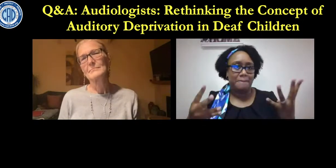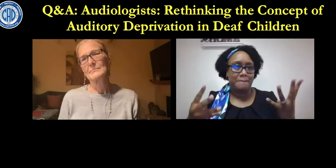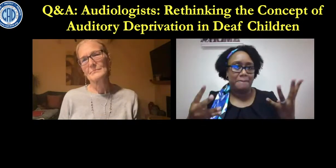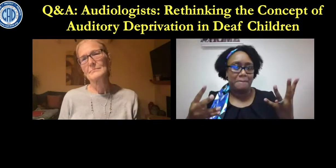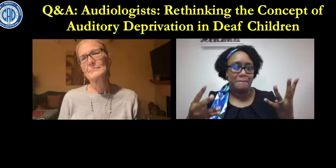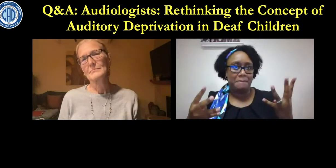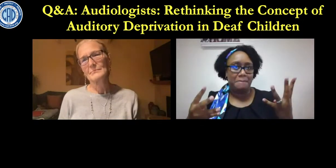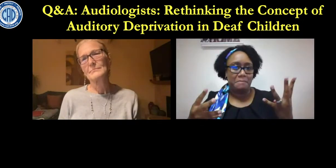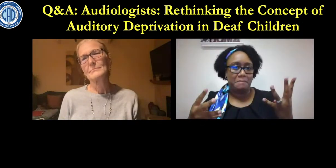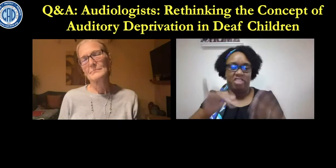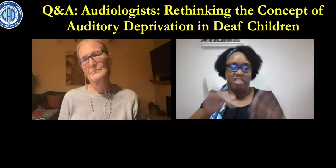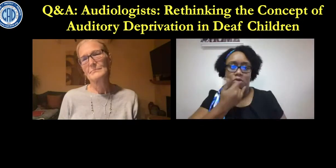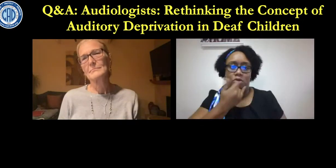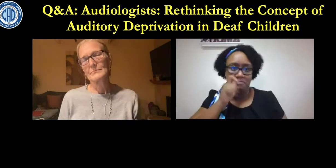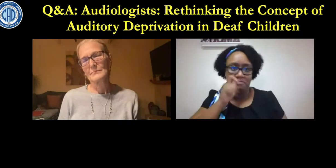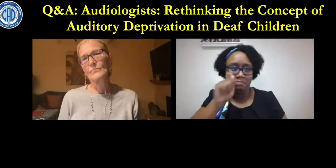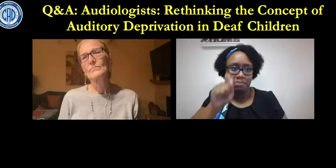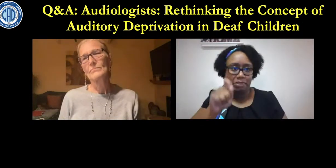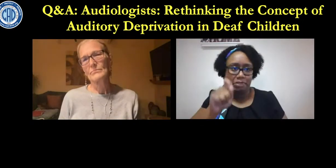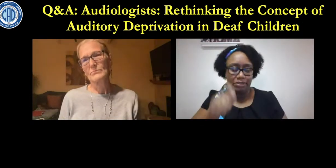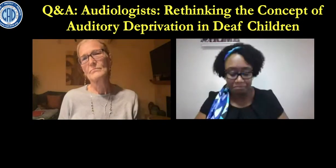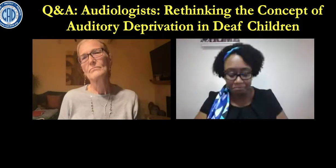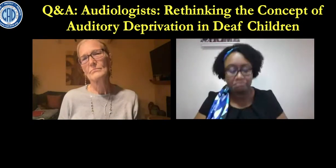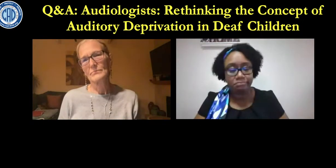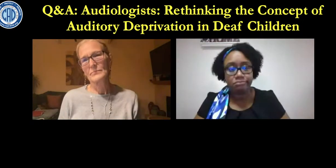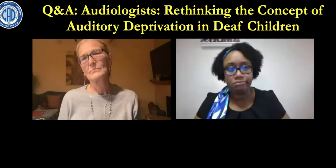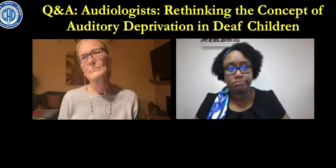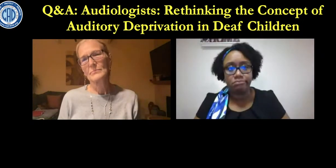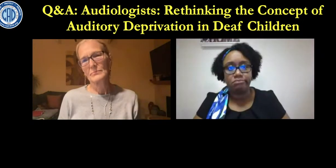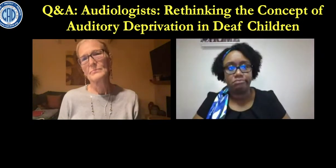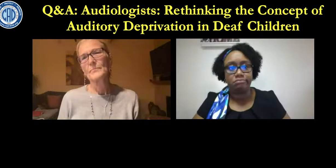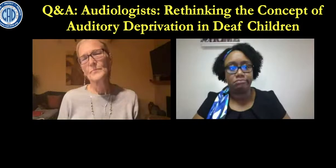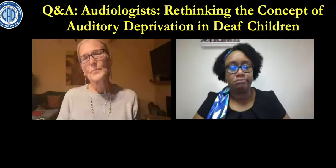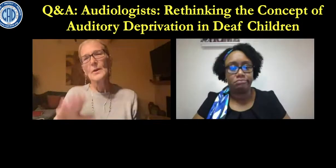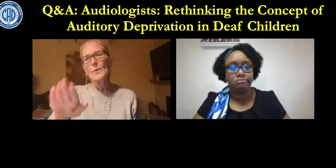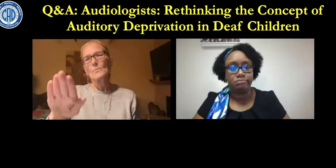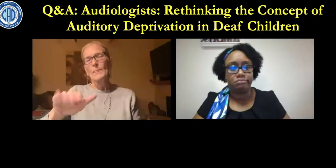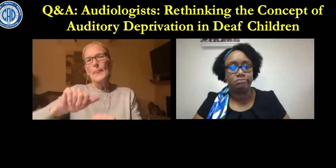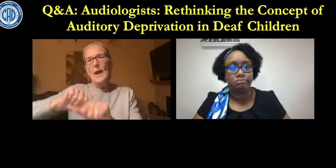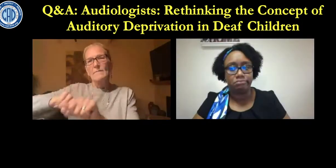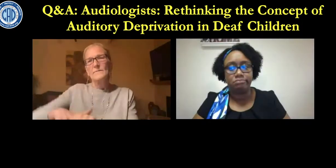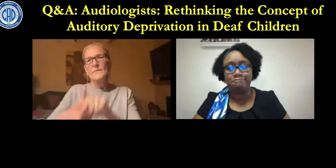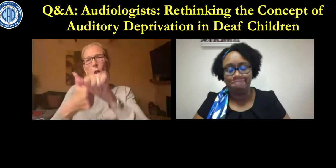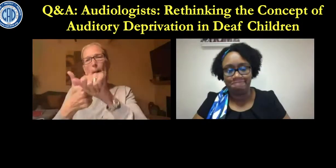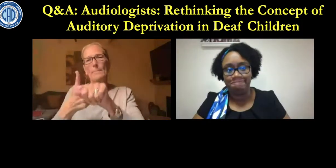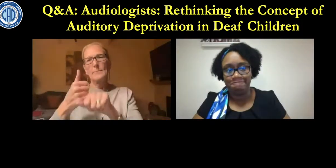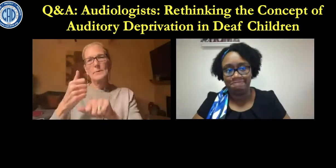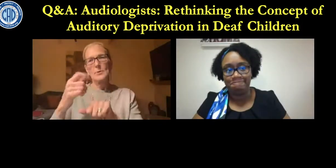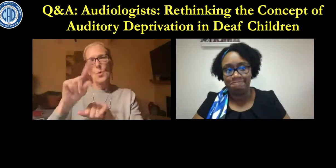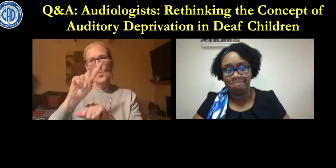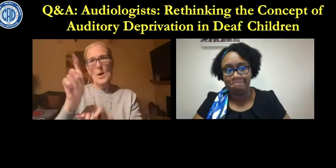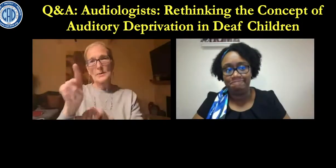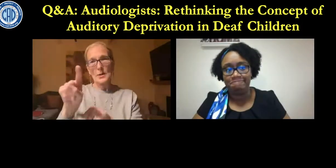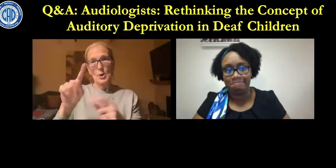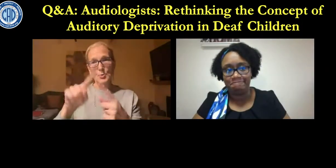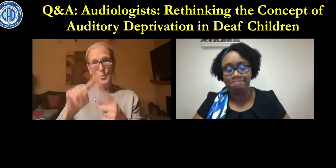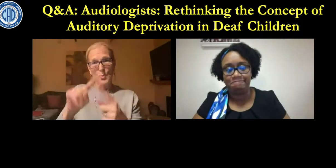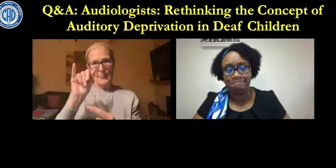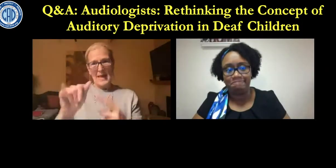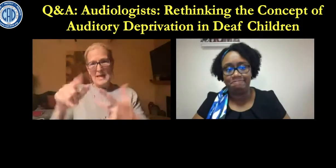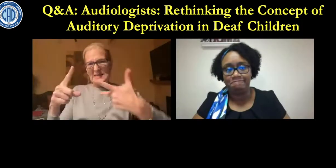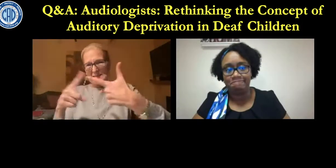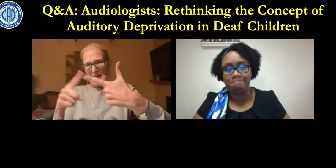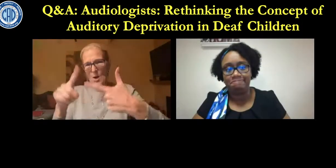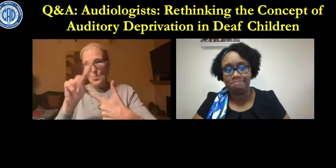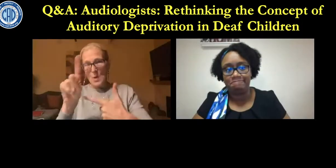where the placement decision is on the audiologist or the audiogram that is the wrong type of placement